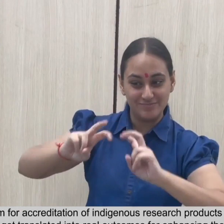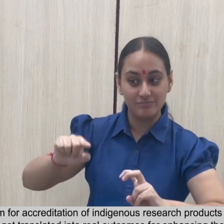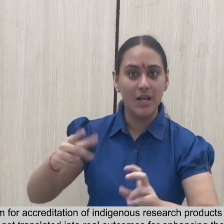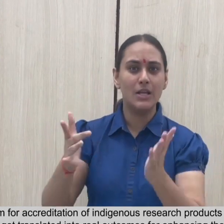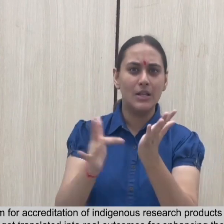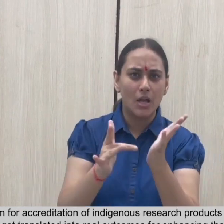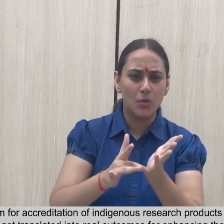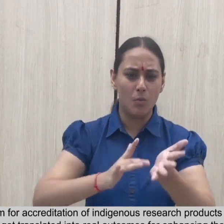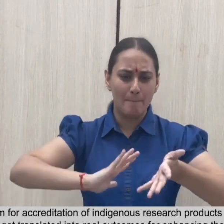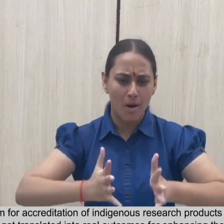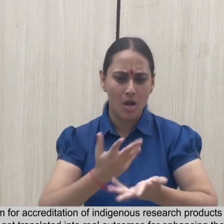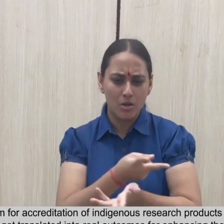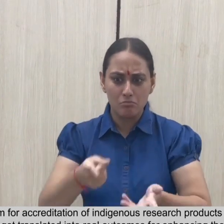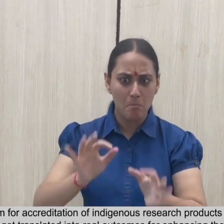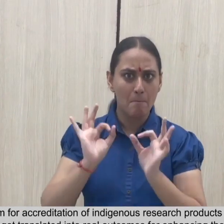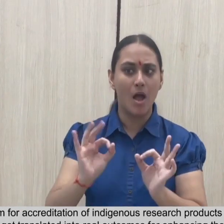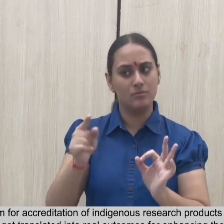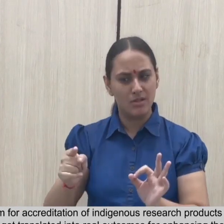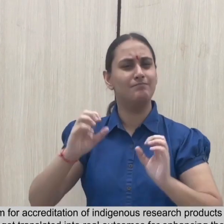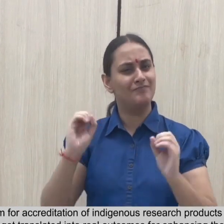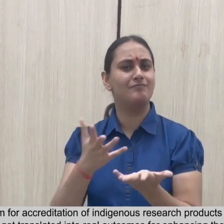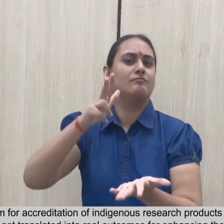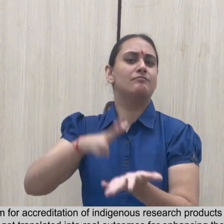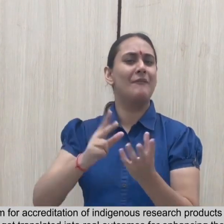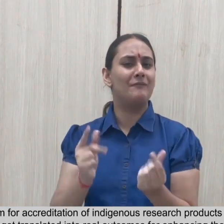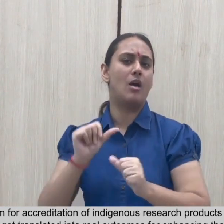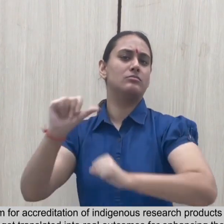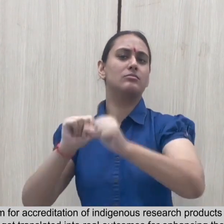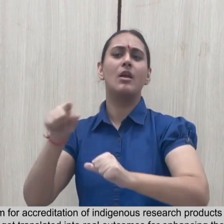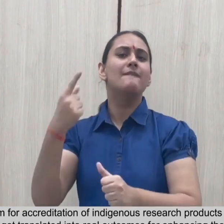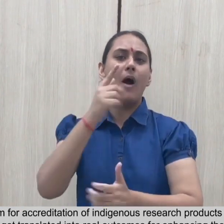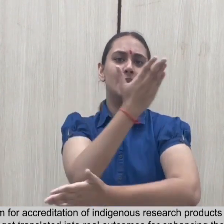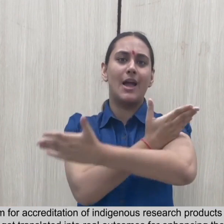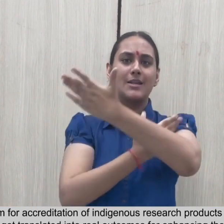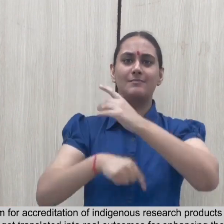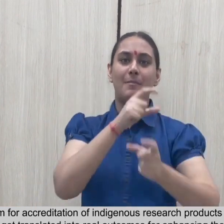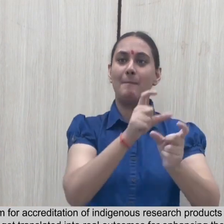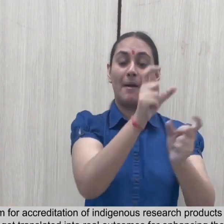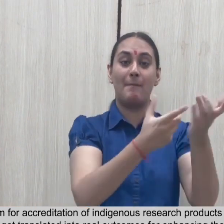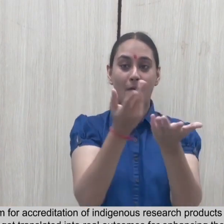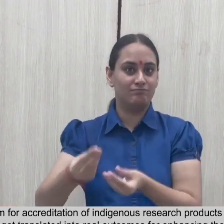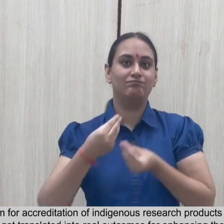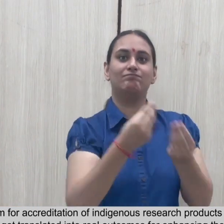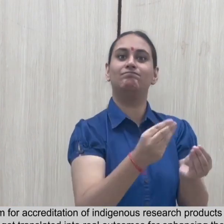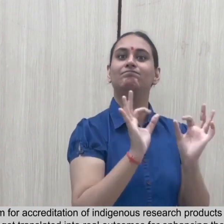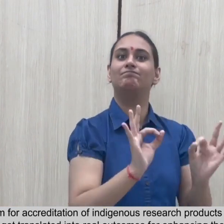This framework for the development of Indigenous research products in the disability sector so that